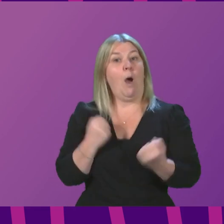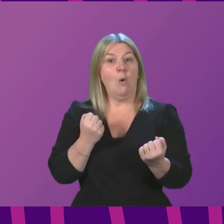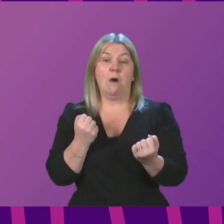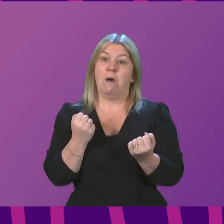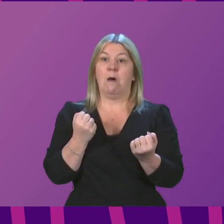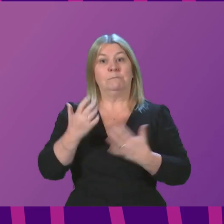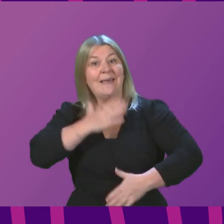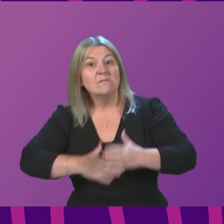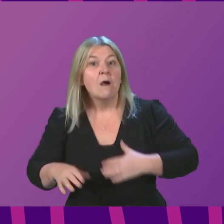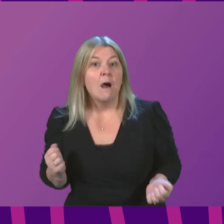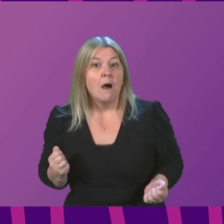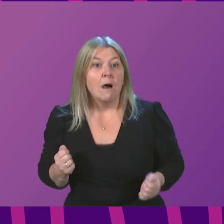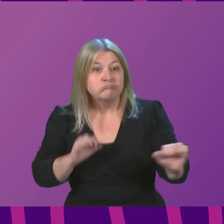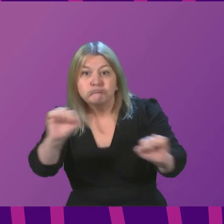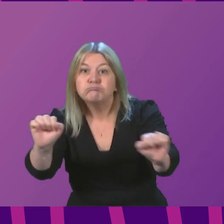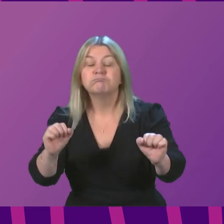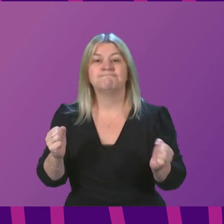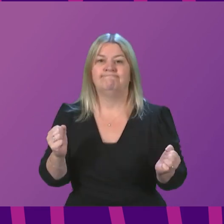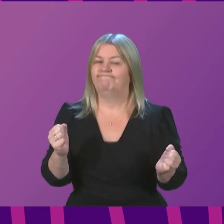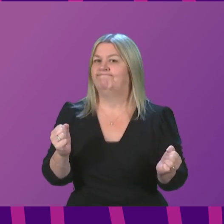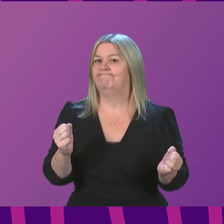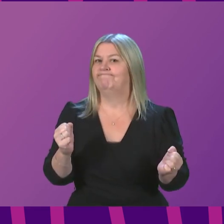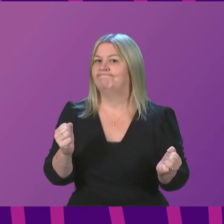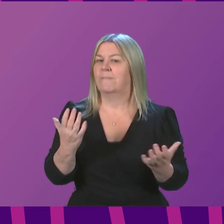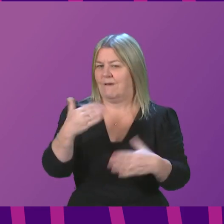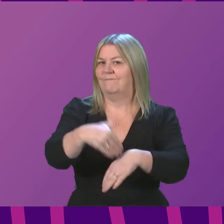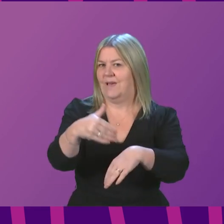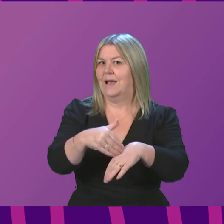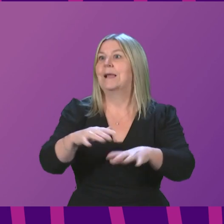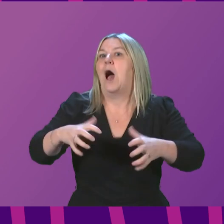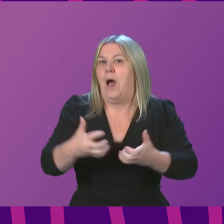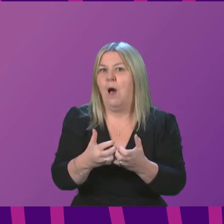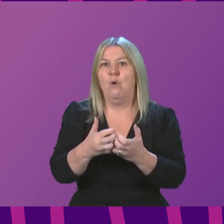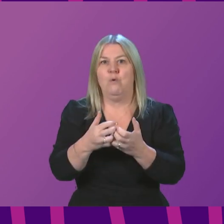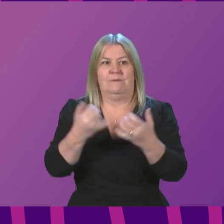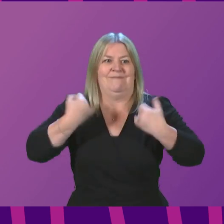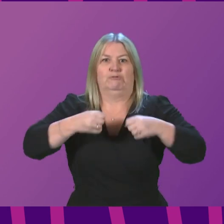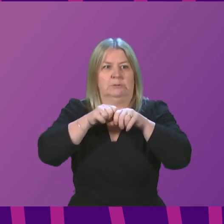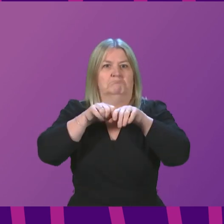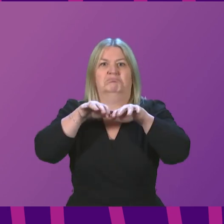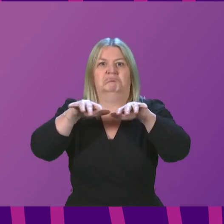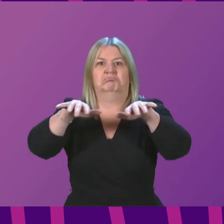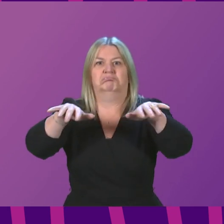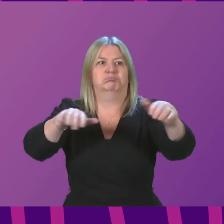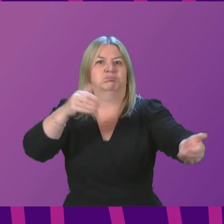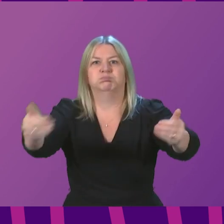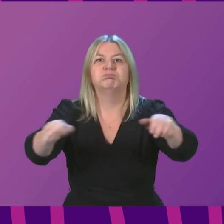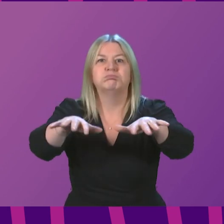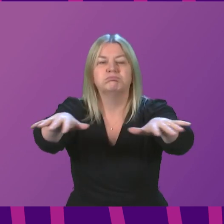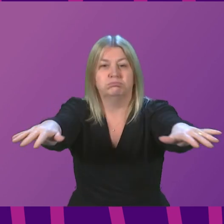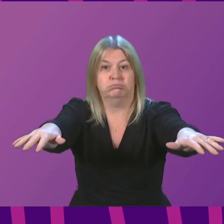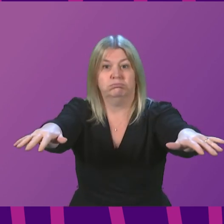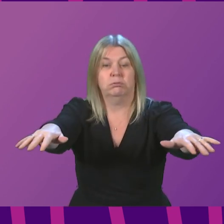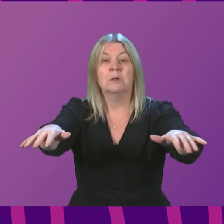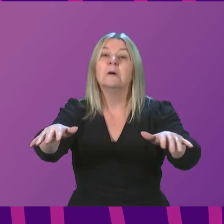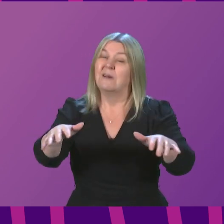collective behaviour will influence how fast or otherwise the virus spreads. The current surge would almost certainly